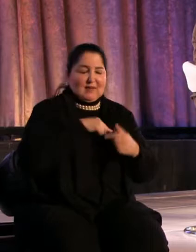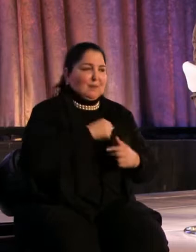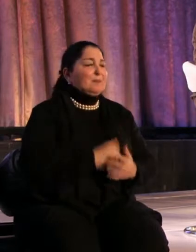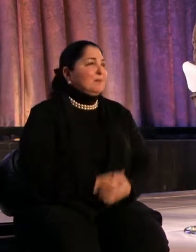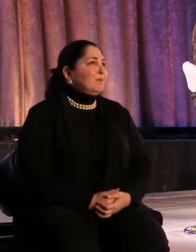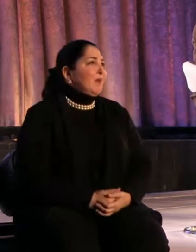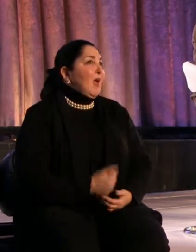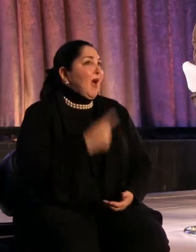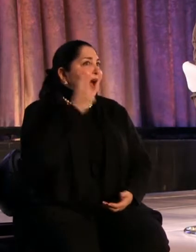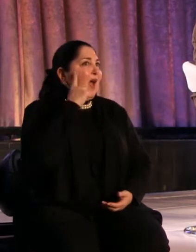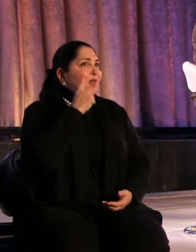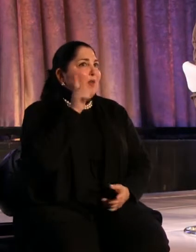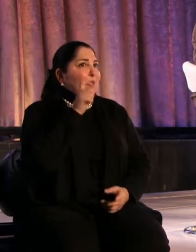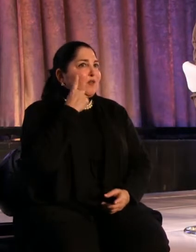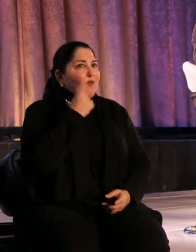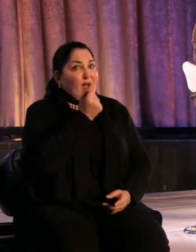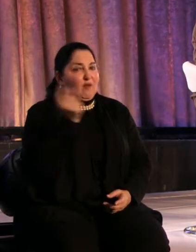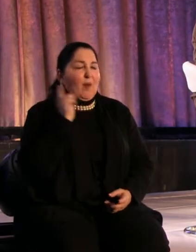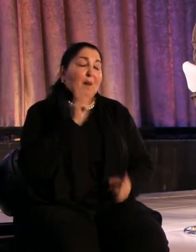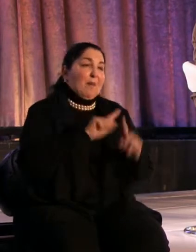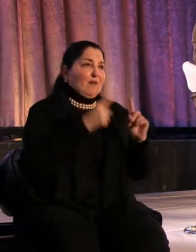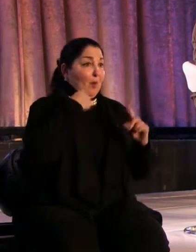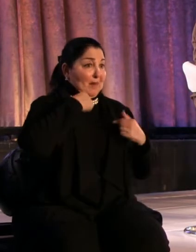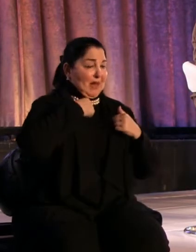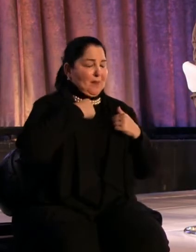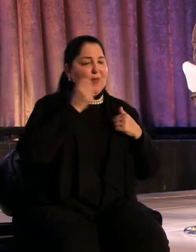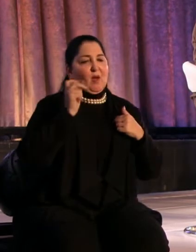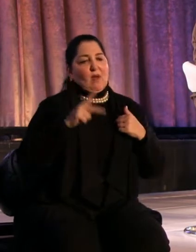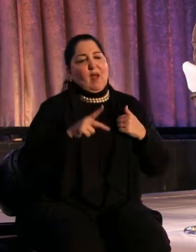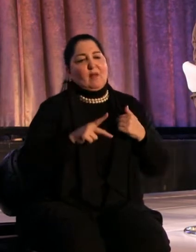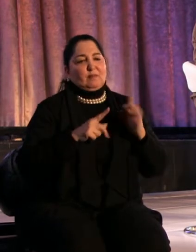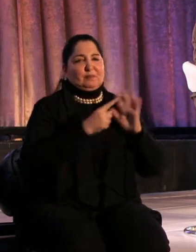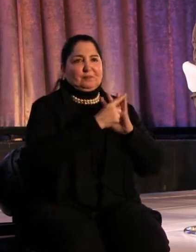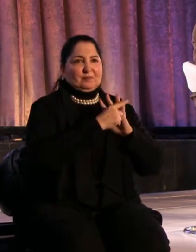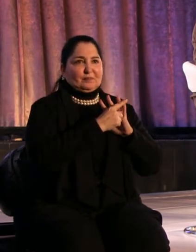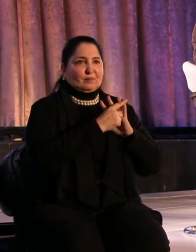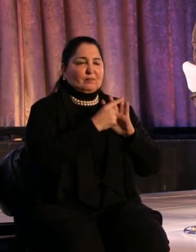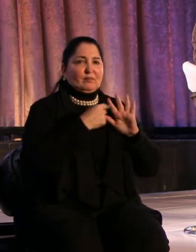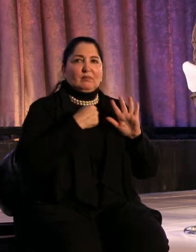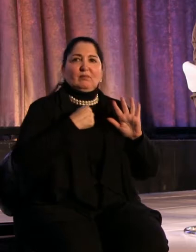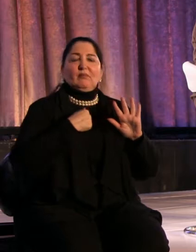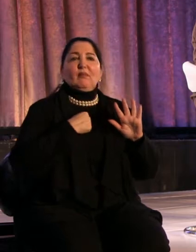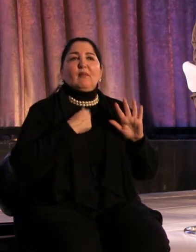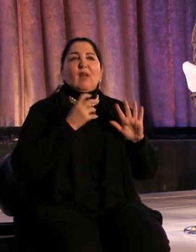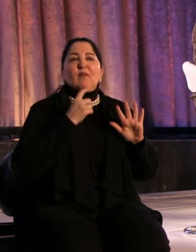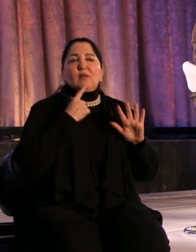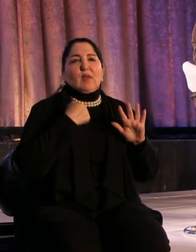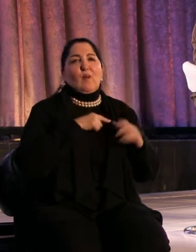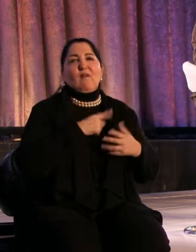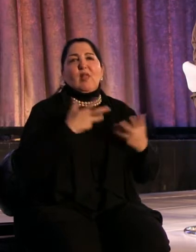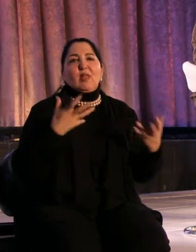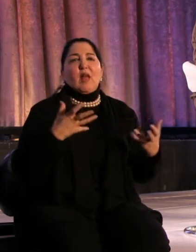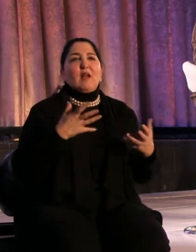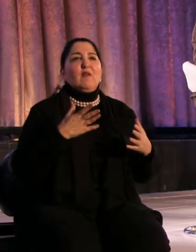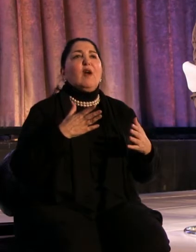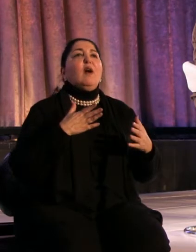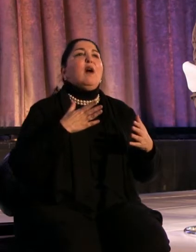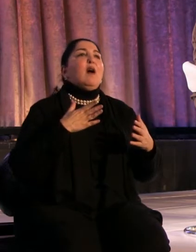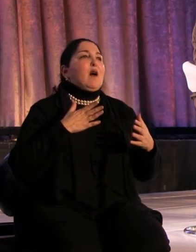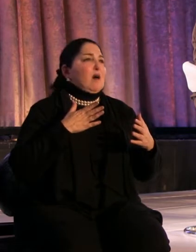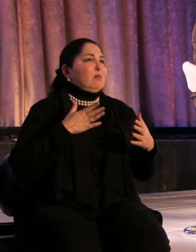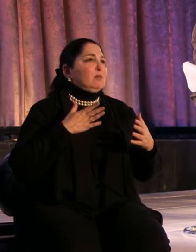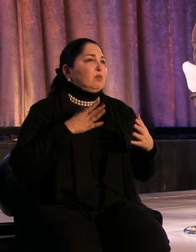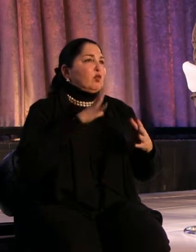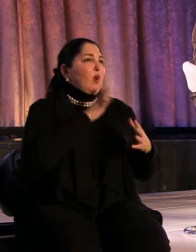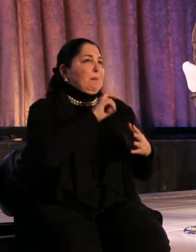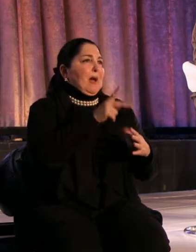I thought it was for everybody. It is. Well, I have to say that we have a lot of post-performance talk backs after our shows.